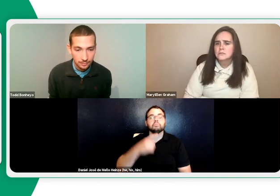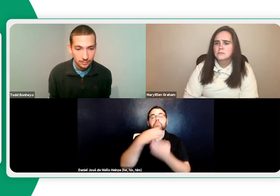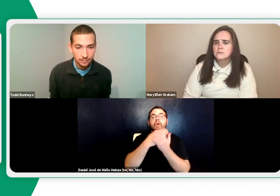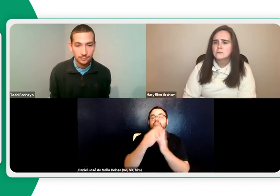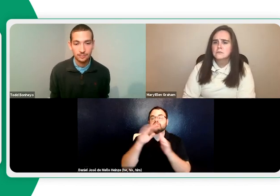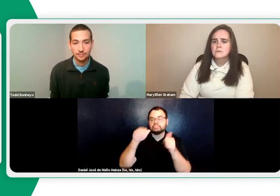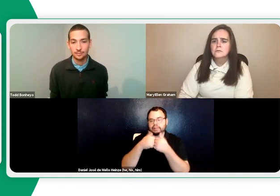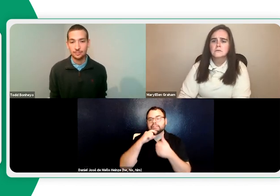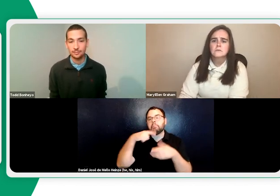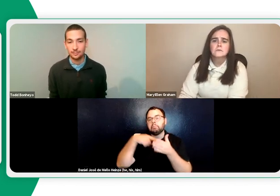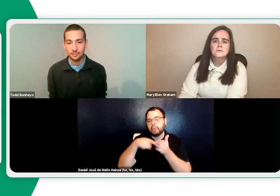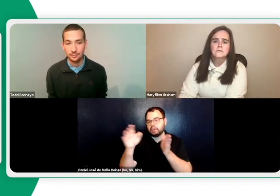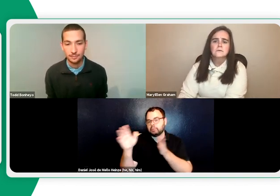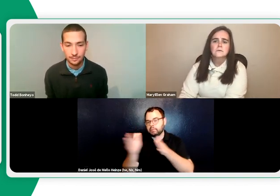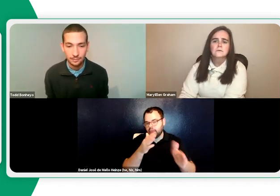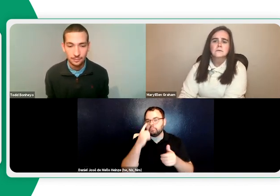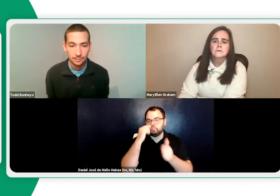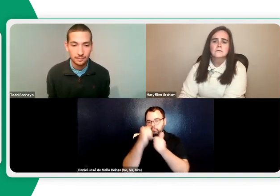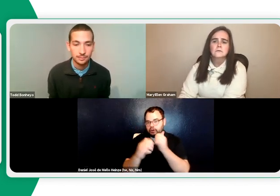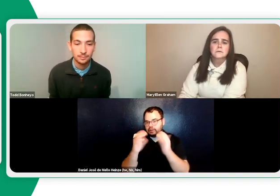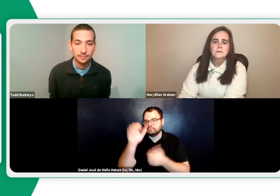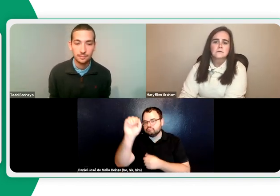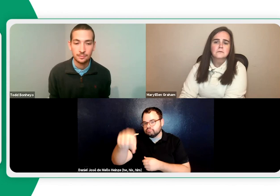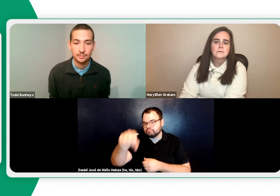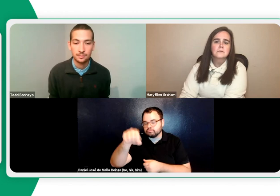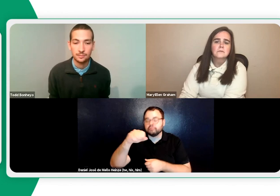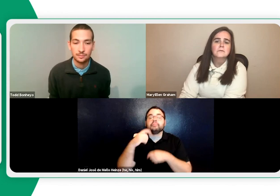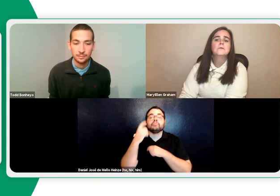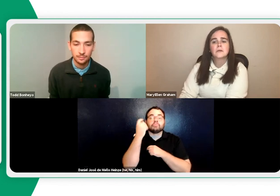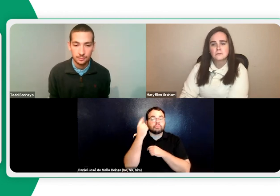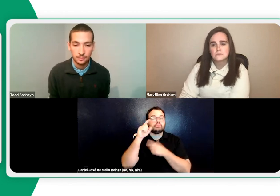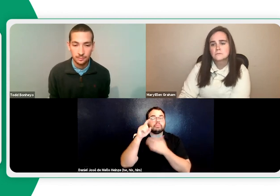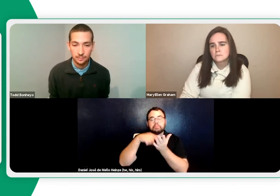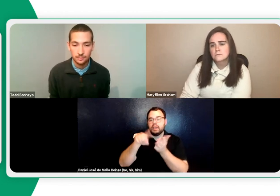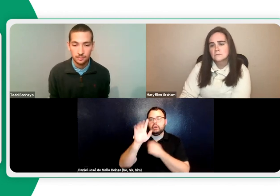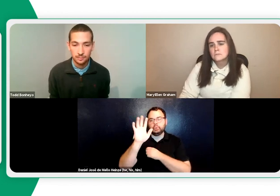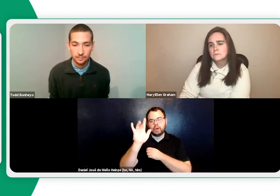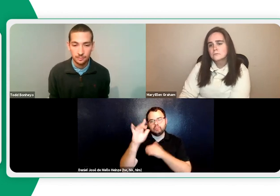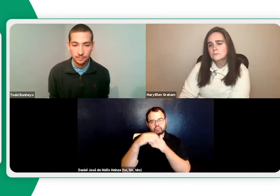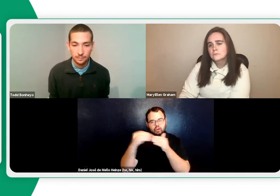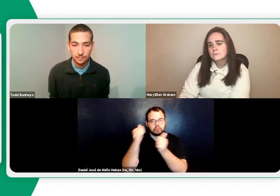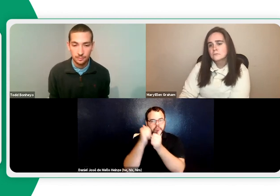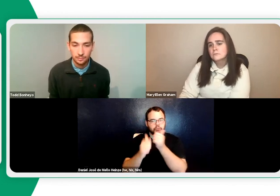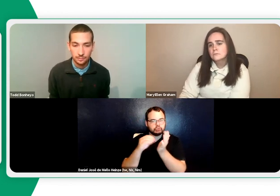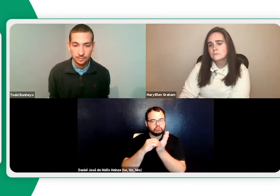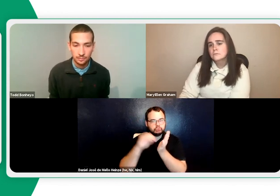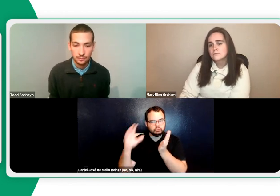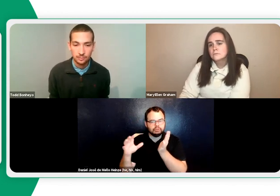if so, how much? This is Daniel. Budget challenge is a paid plan per class. Yes. And it is $25